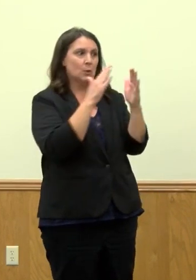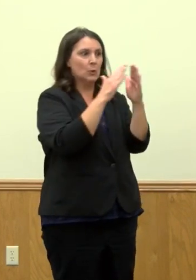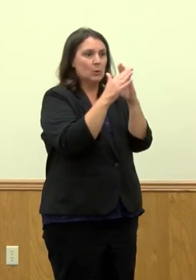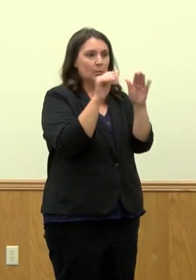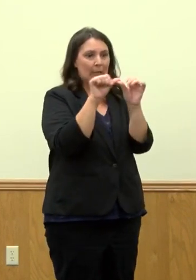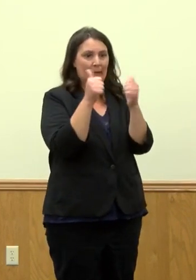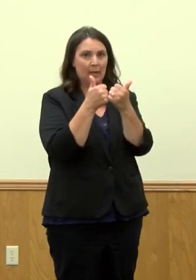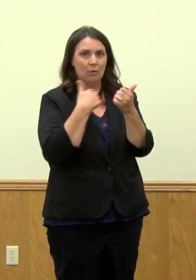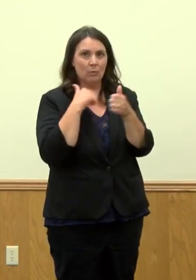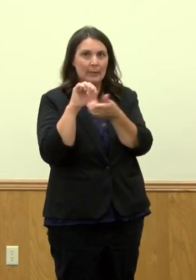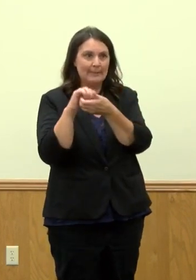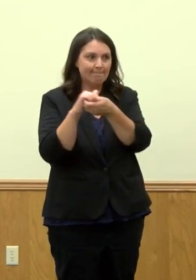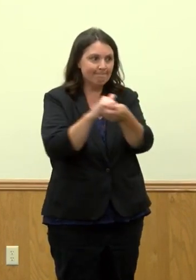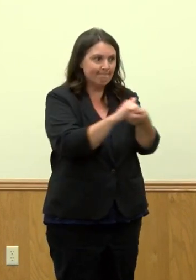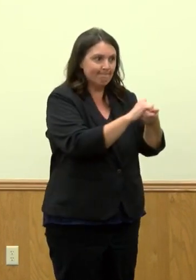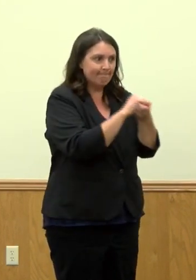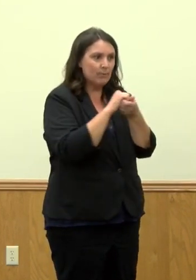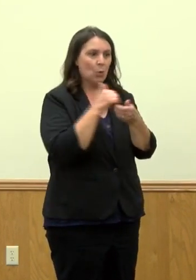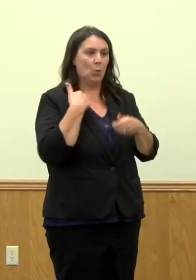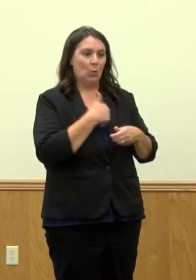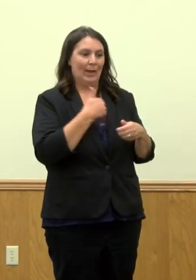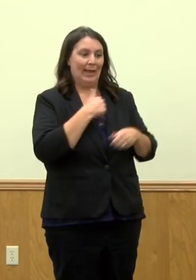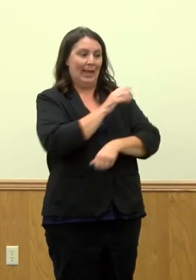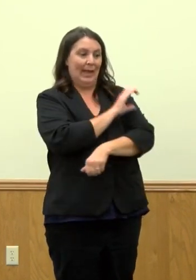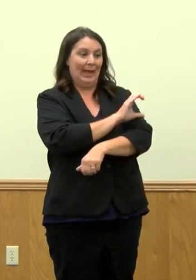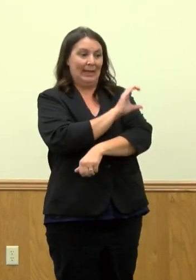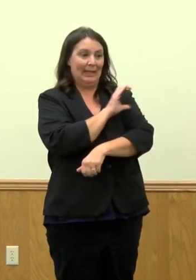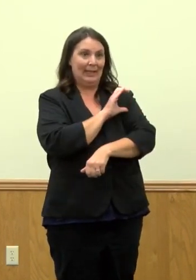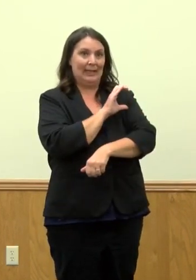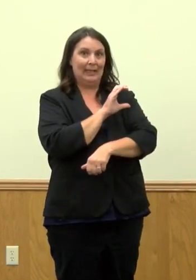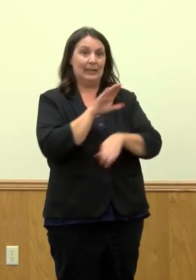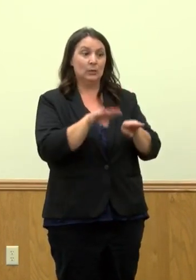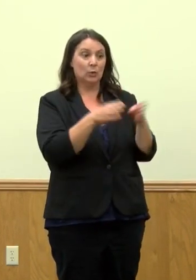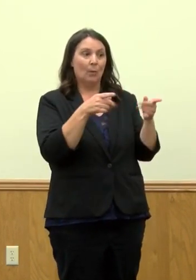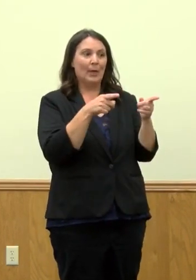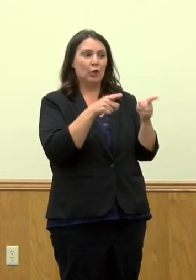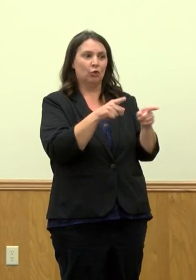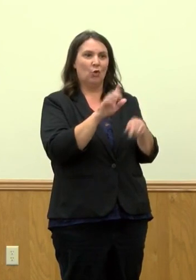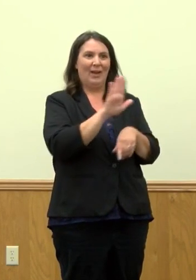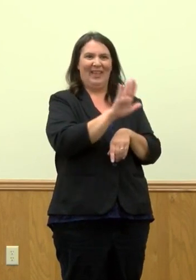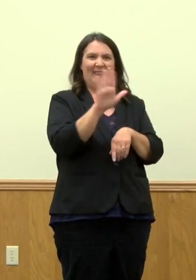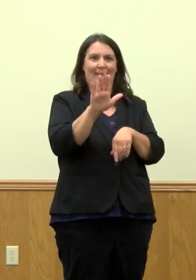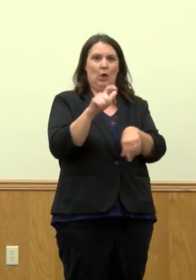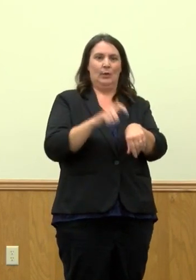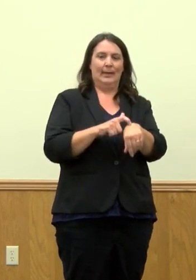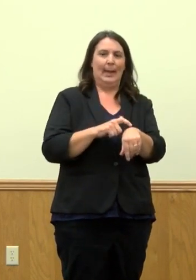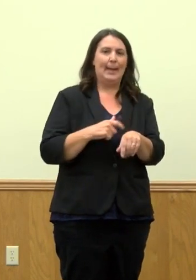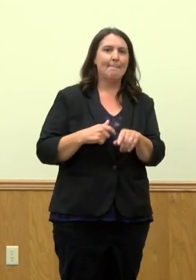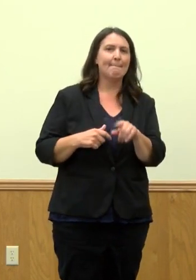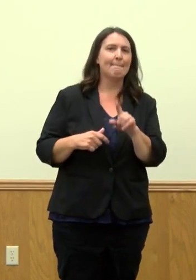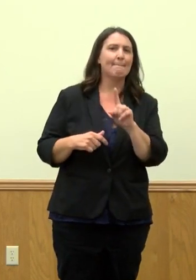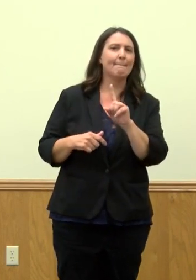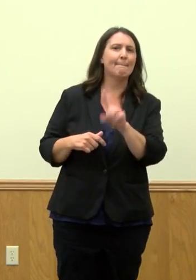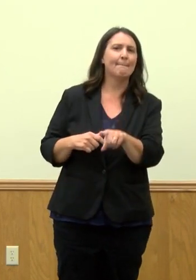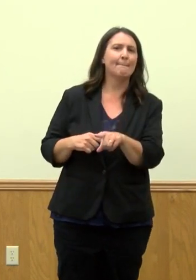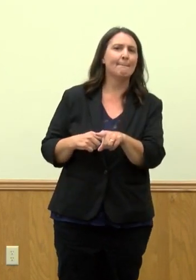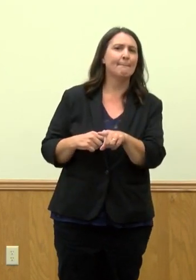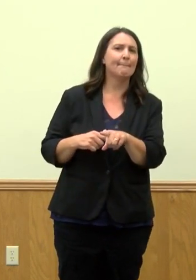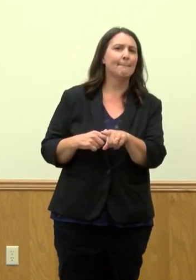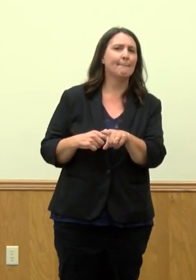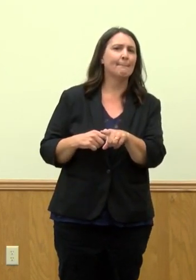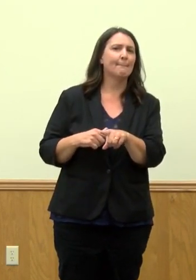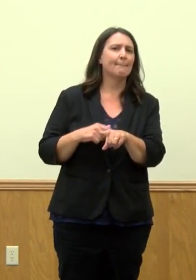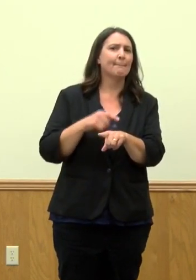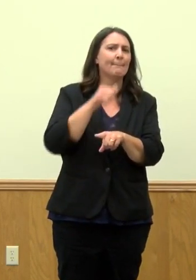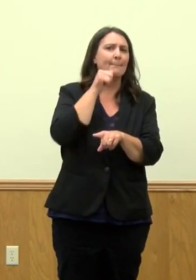and making sure that we were having those clinics at times that were available for families. And it goes down to five years. We're anticipating that the approval will